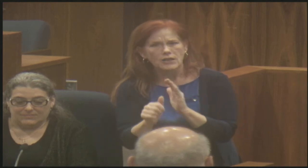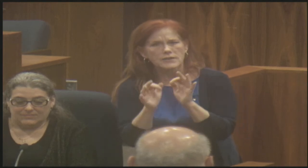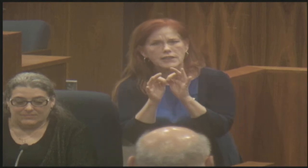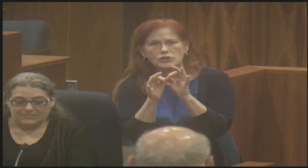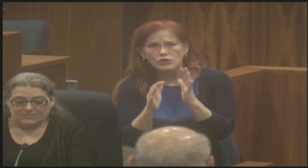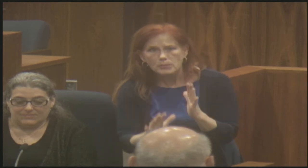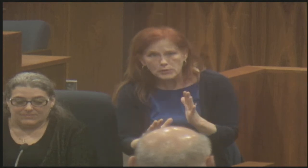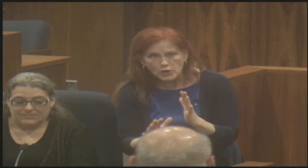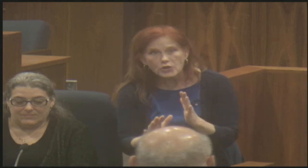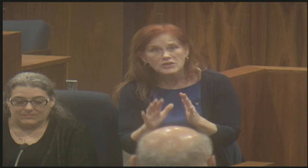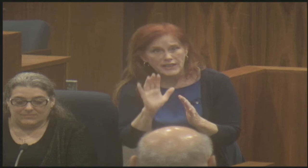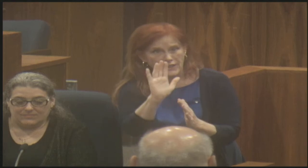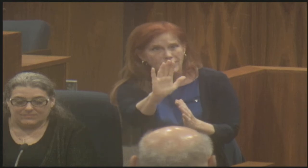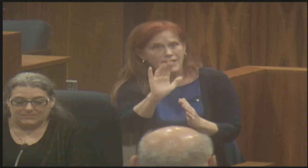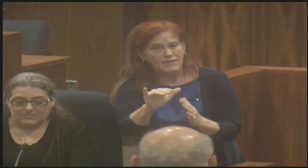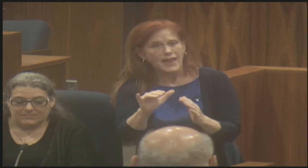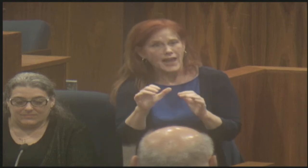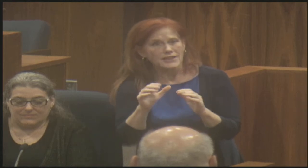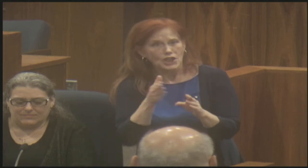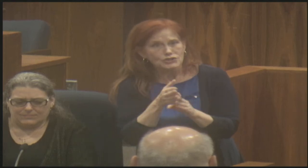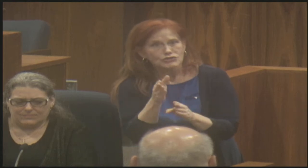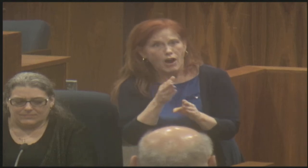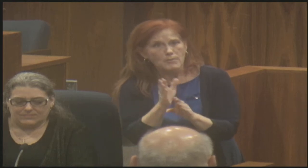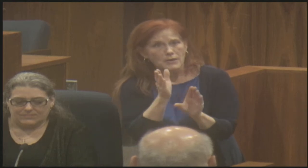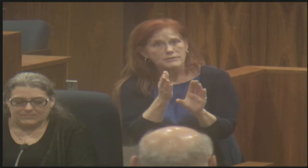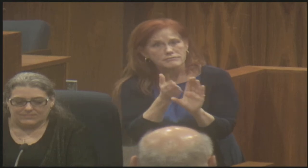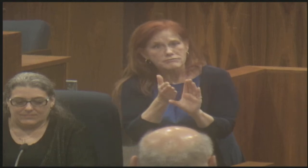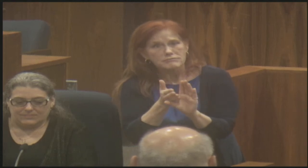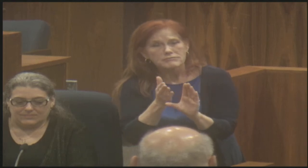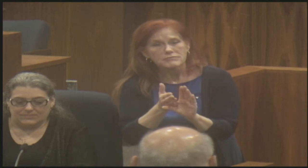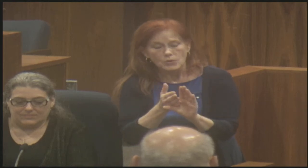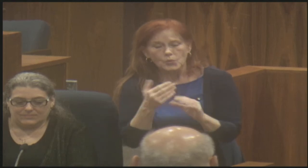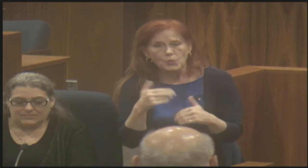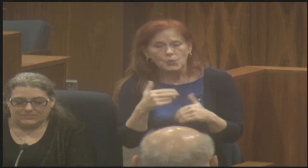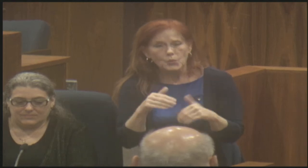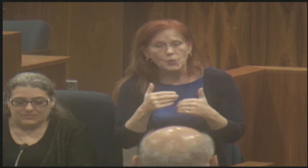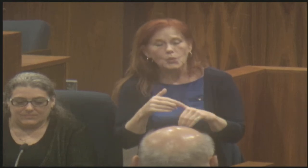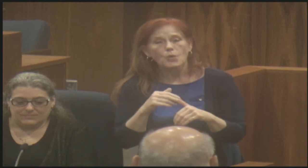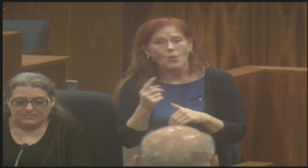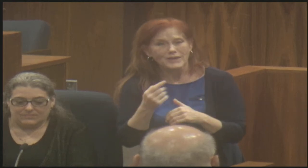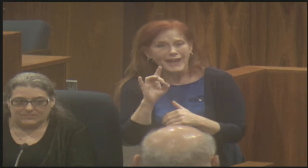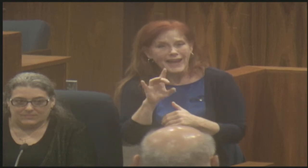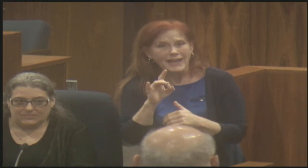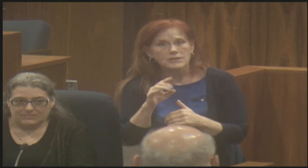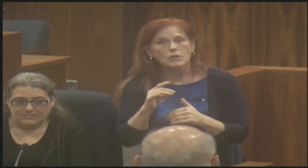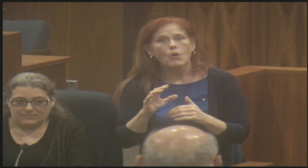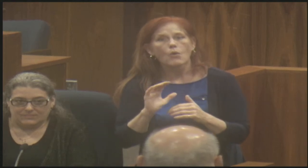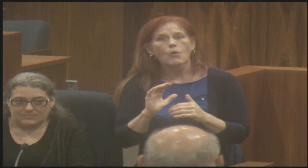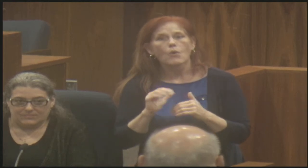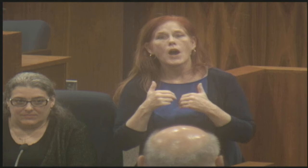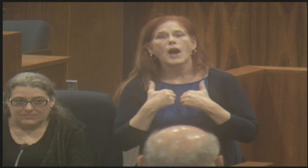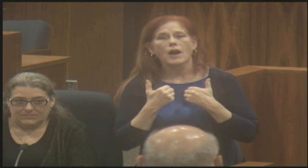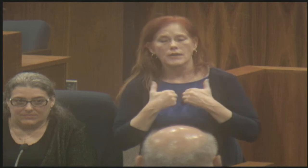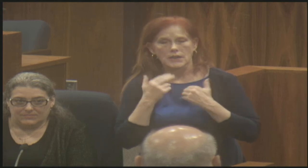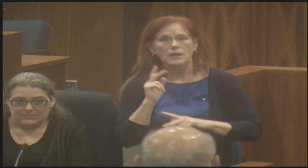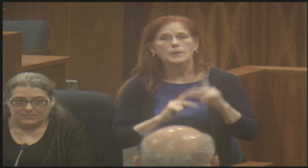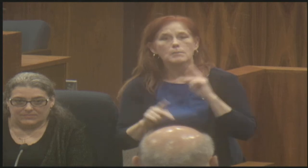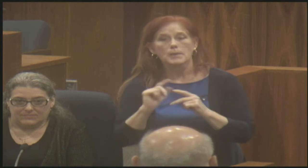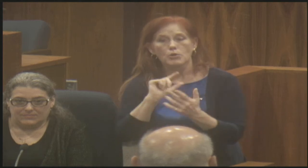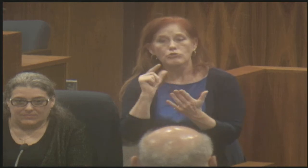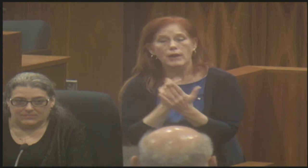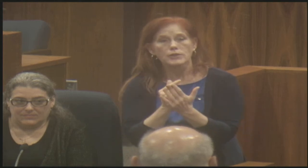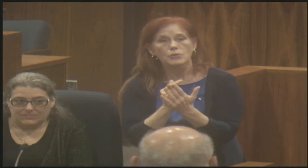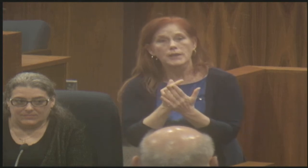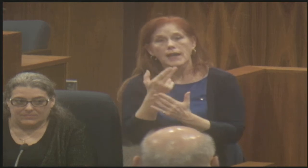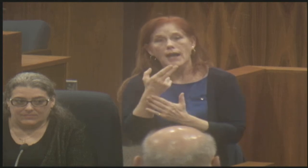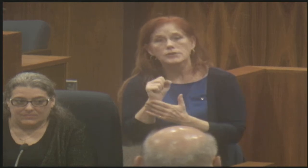You're right, that needs to grow. So how do we, um, let our young people graduating high school know